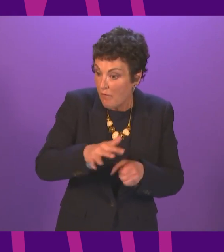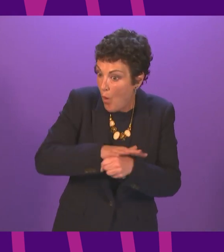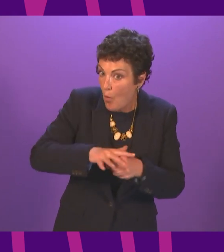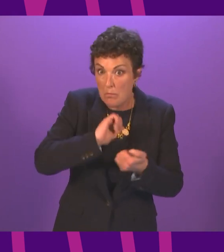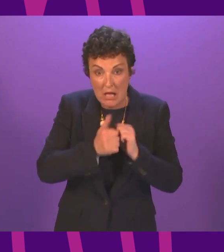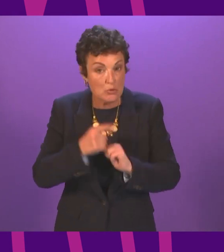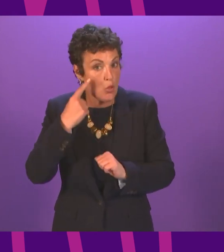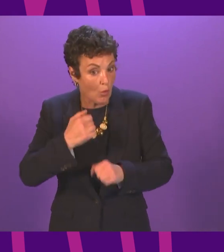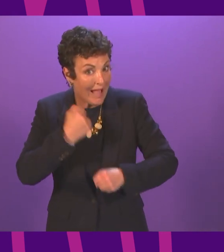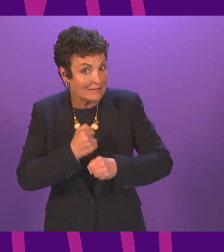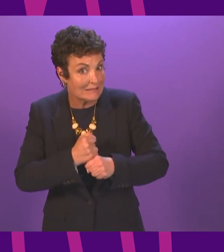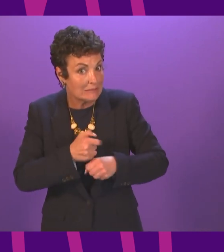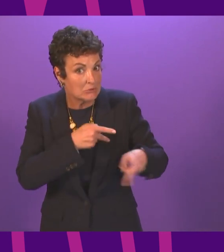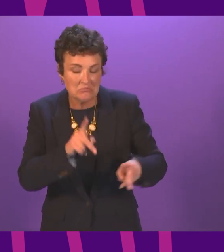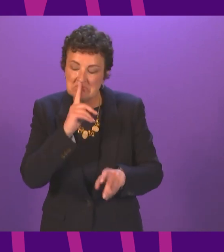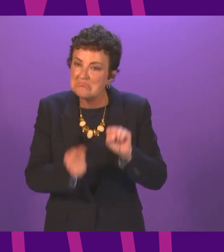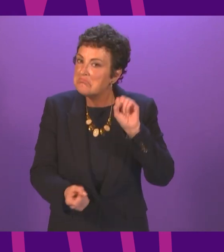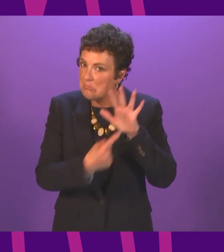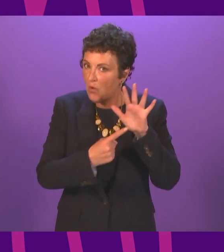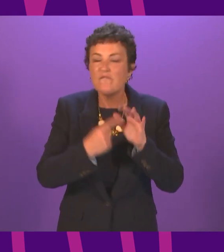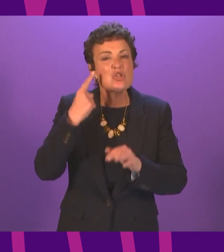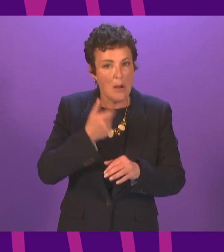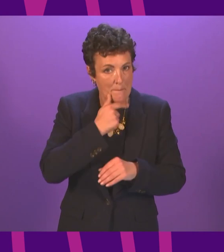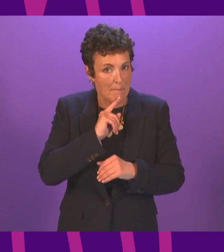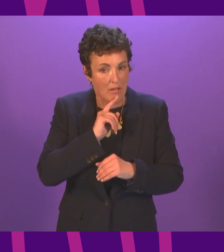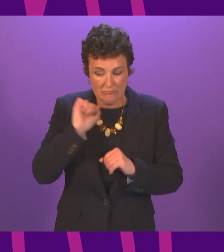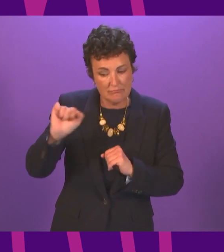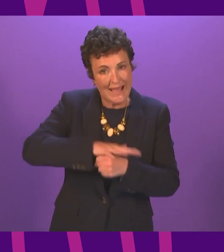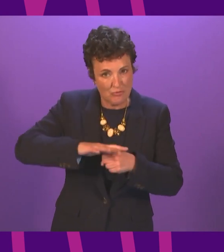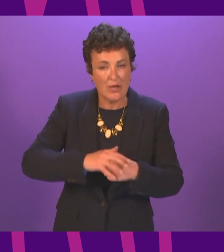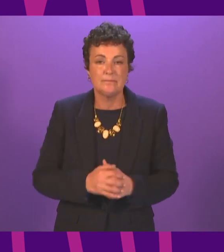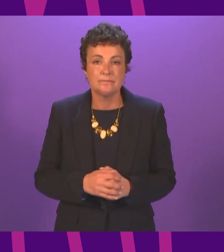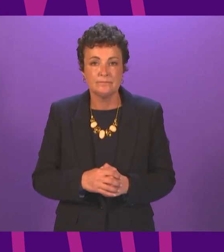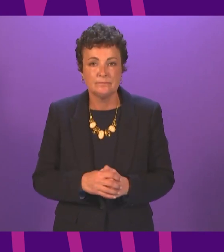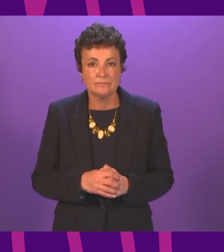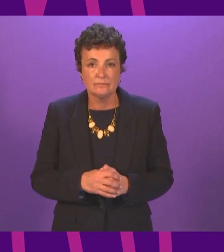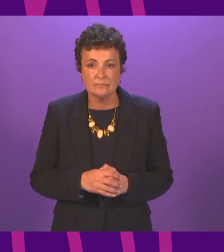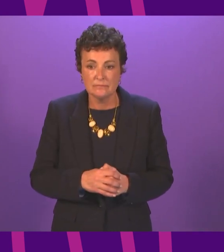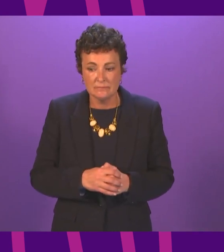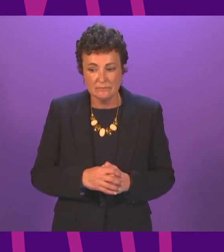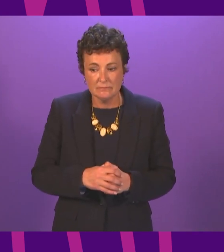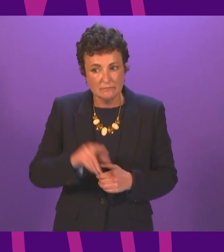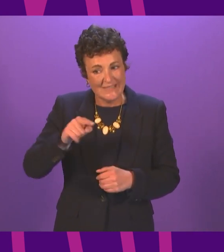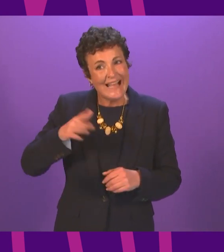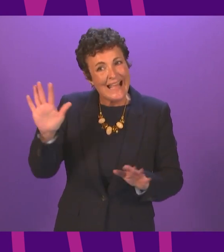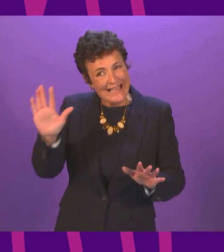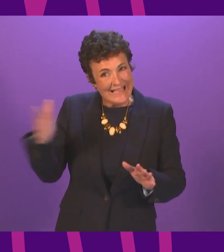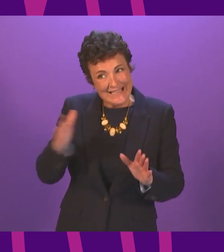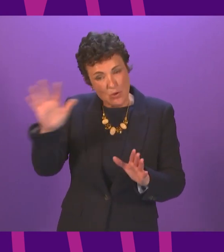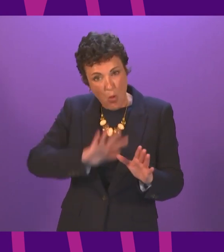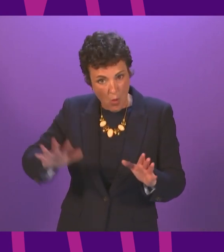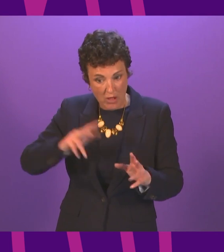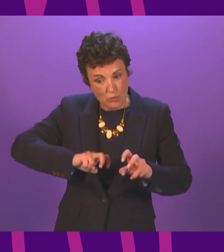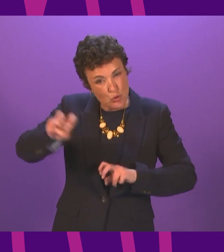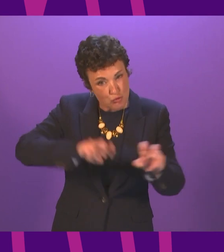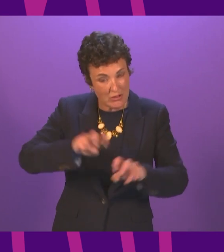youth guarantee scheme will be vitally important to young people in the county tourism is a big part of our economy in East Lothian as well it employs